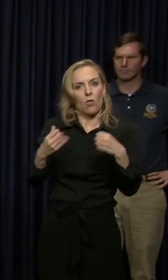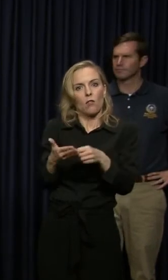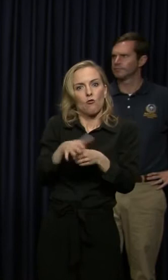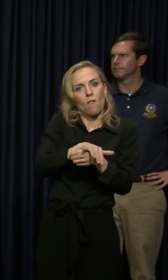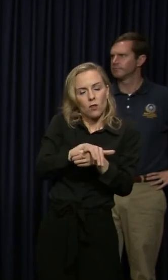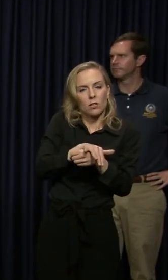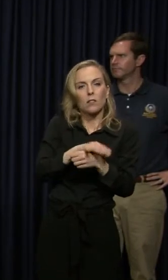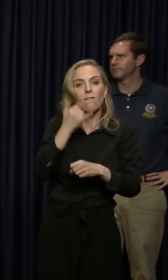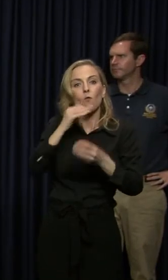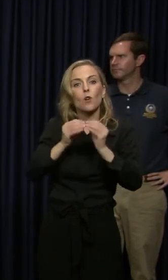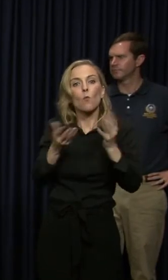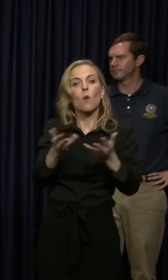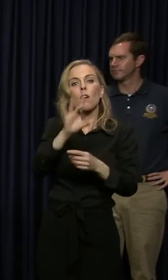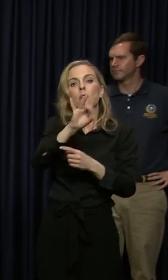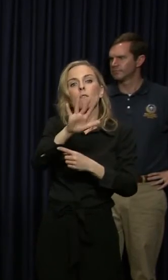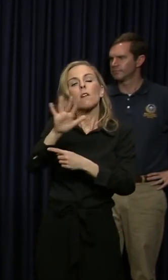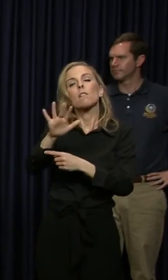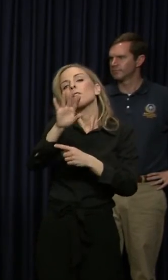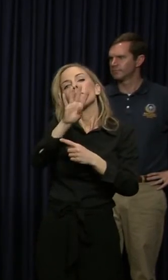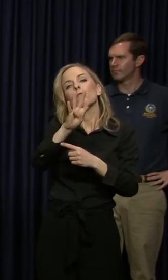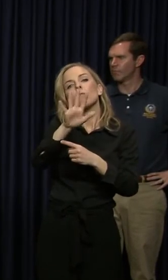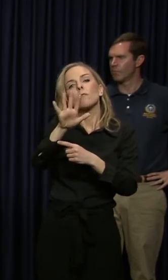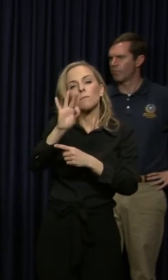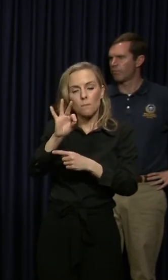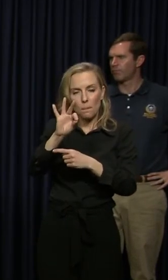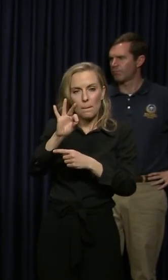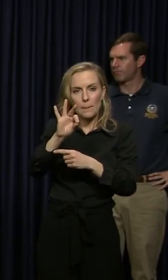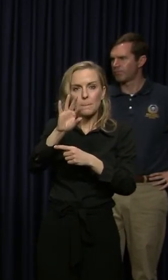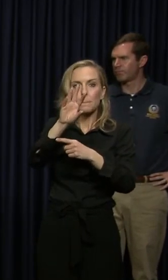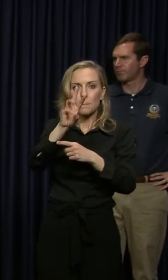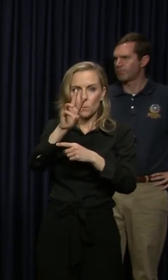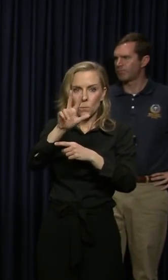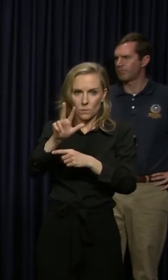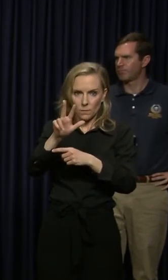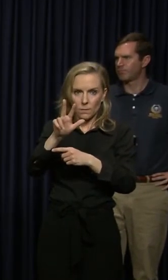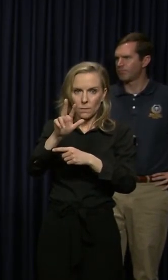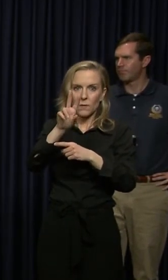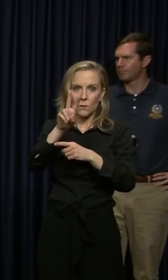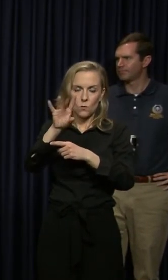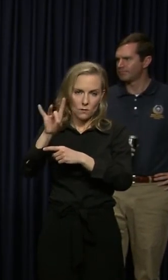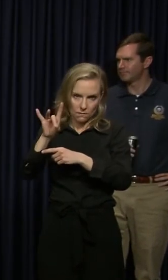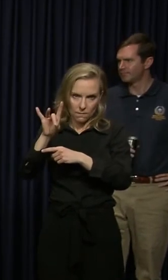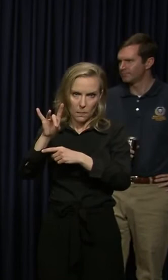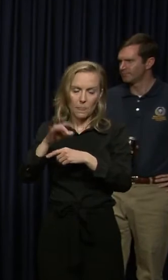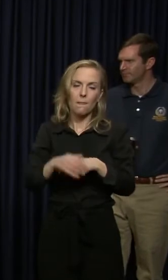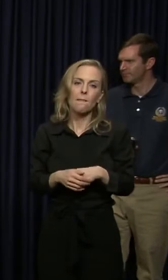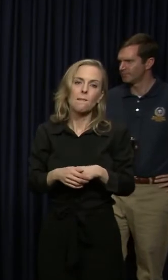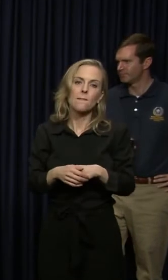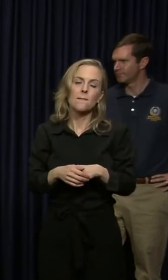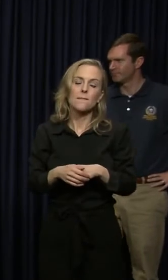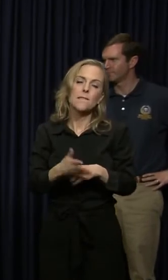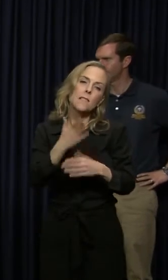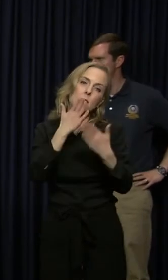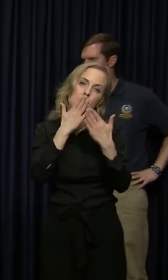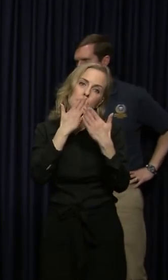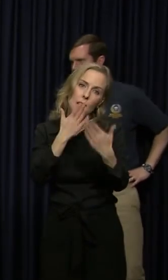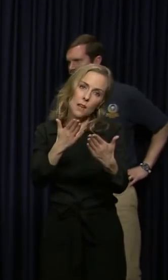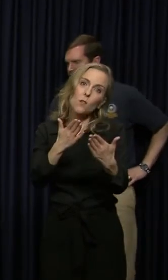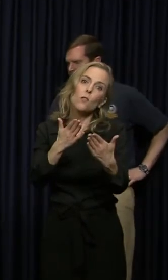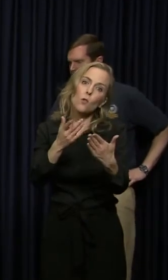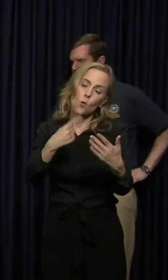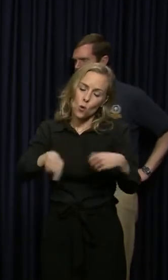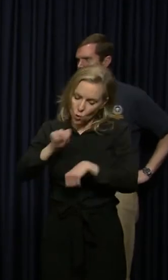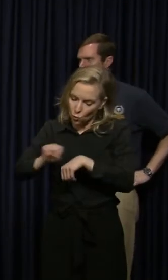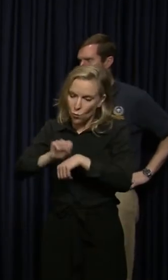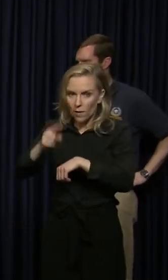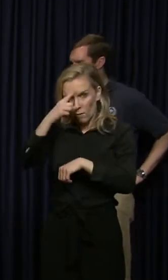call is 855-459-6328. So thank you. We